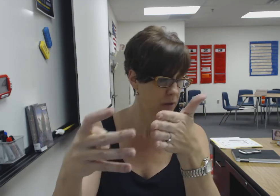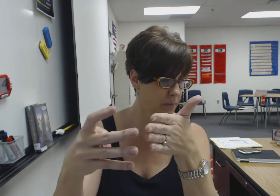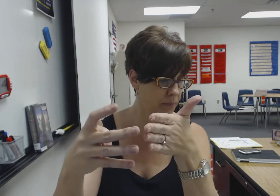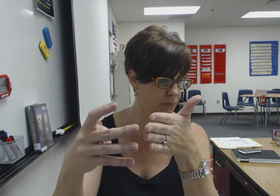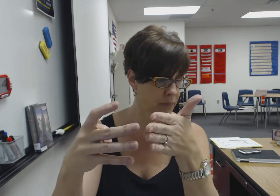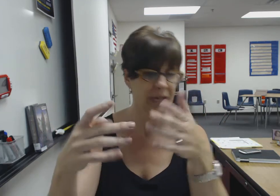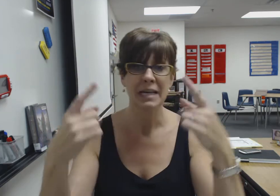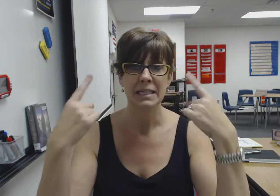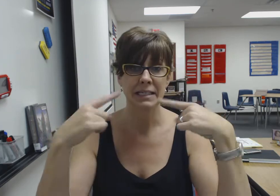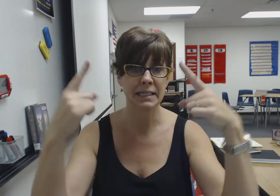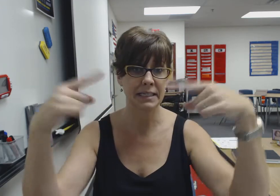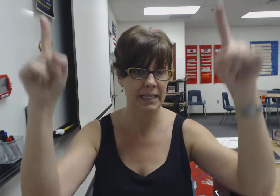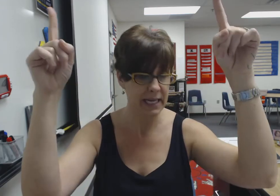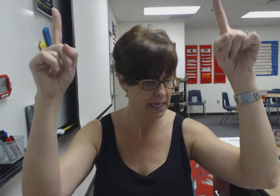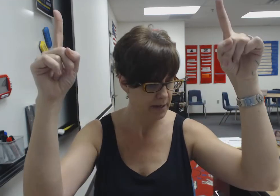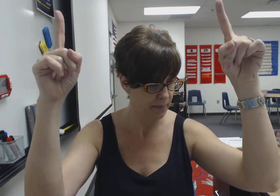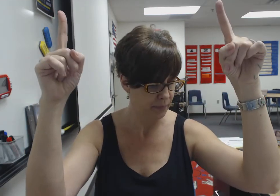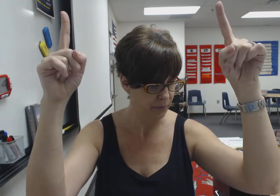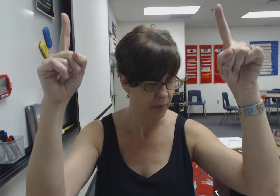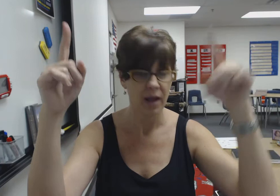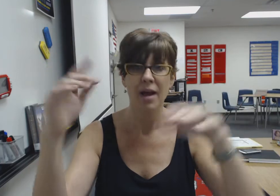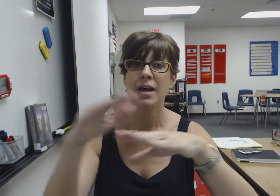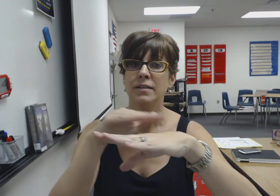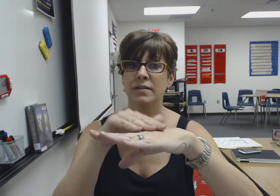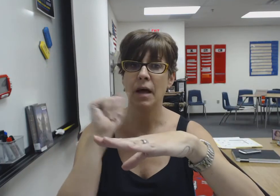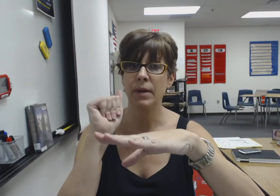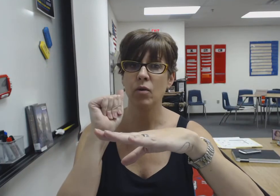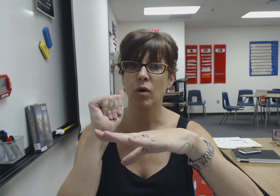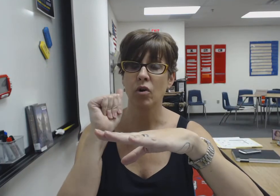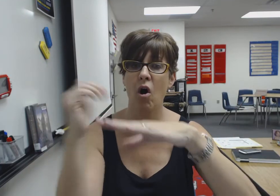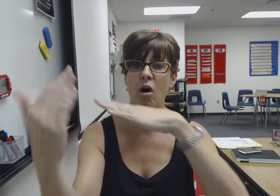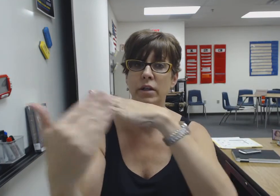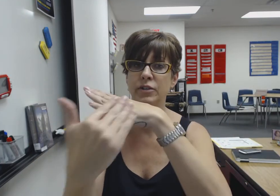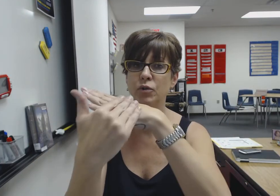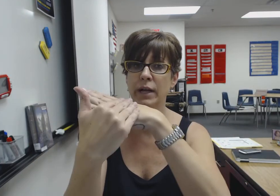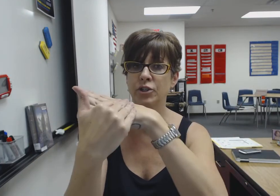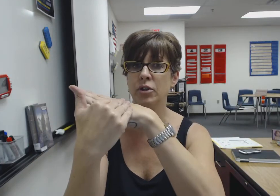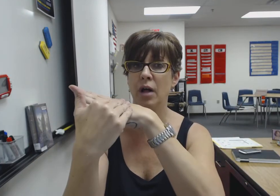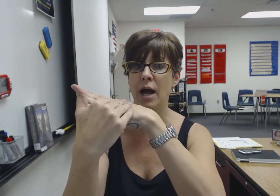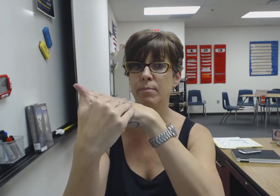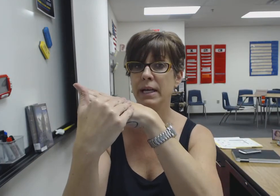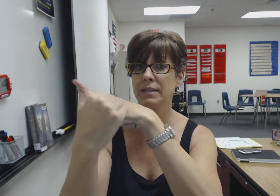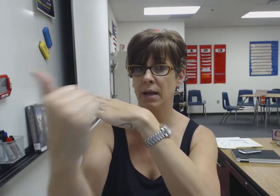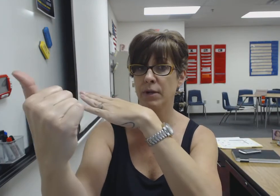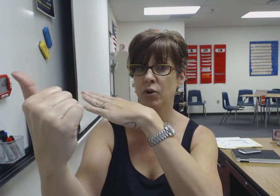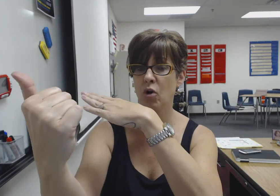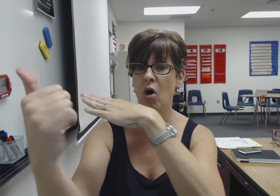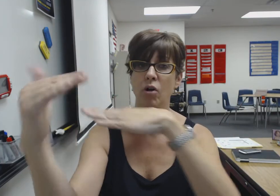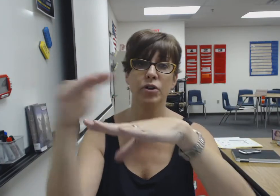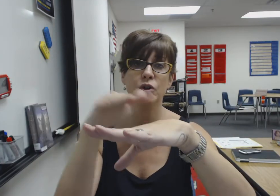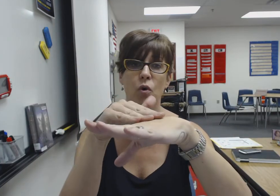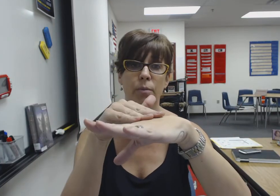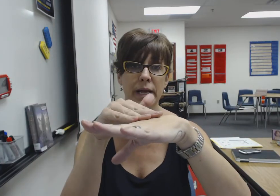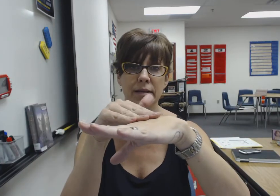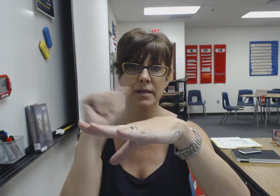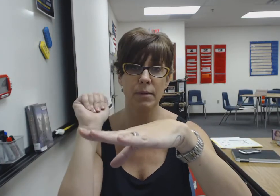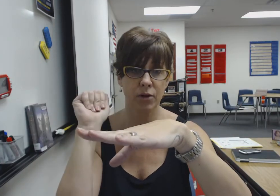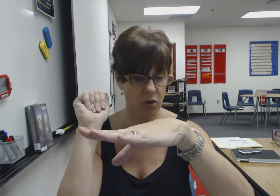schedule succeed summon or call is directional I'm being summoned or called you're being summoned or